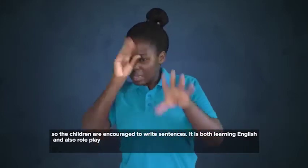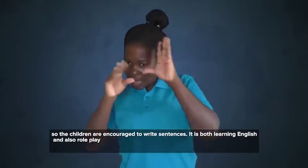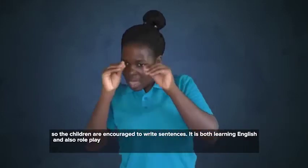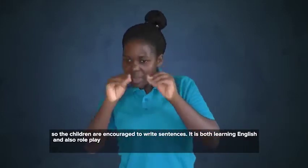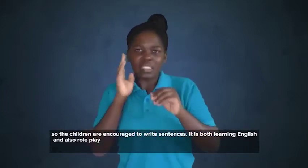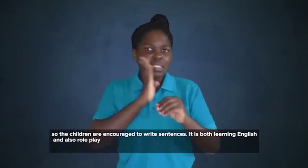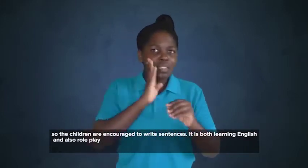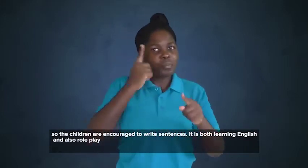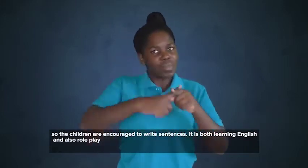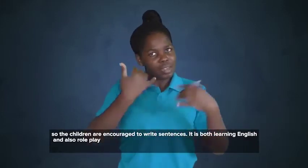also role play.